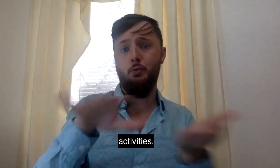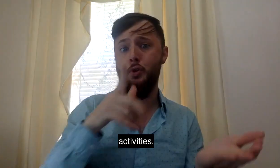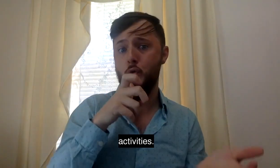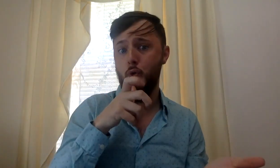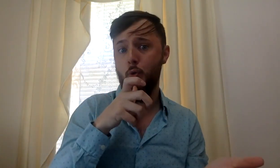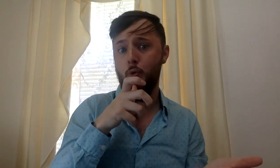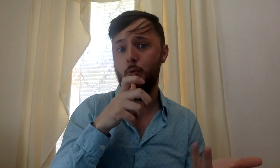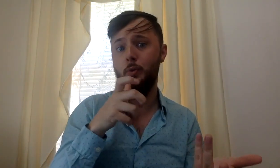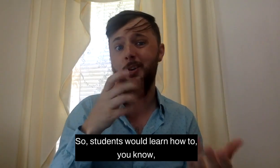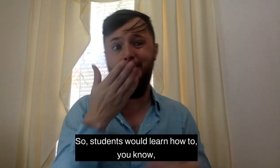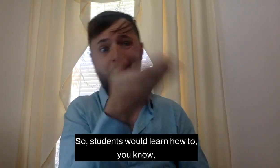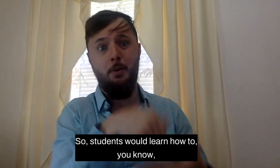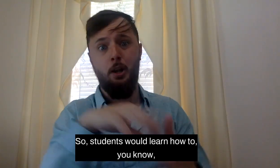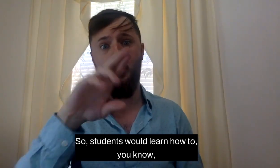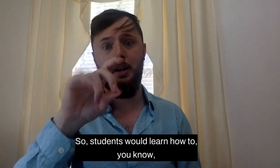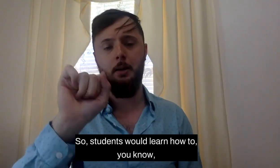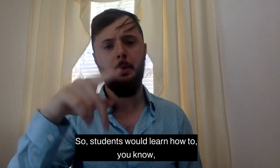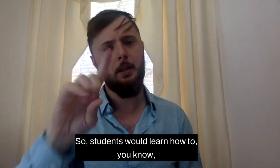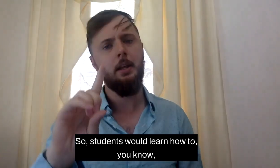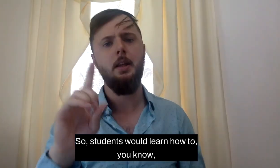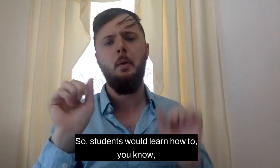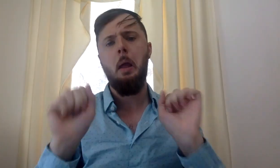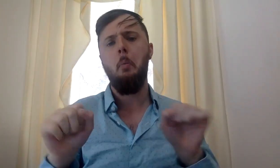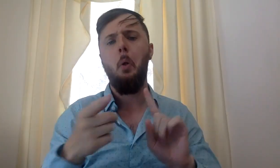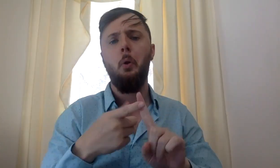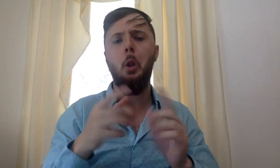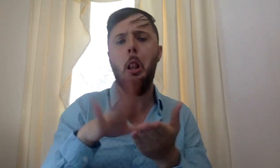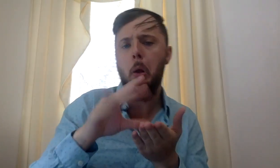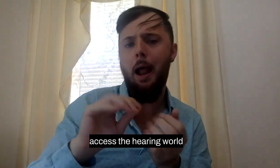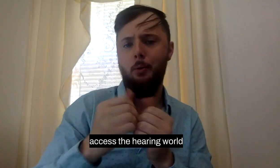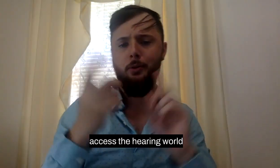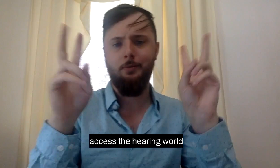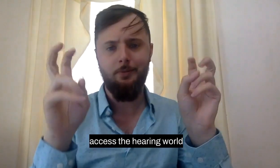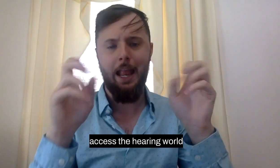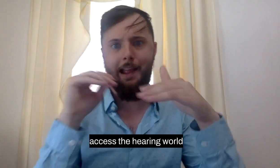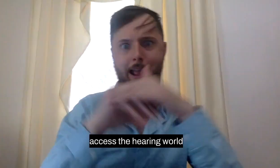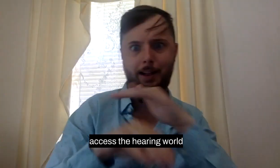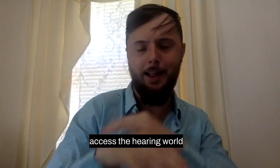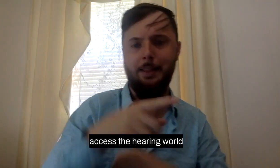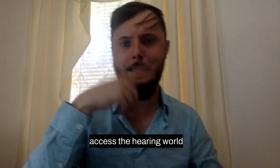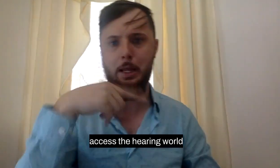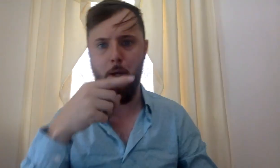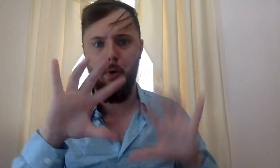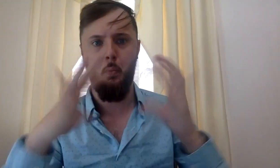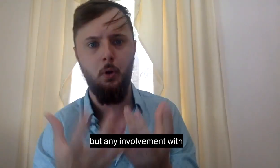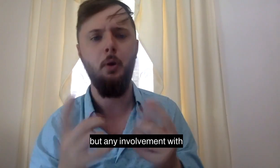So students would learn how to, you know, access the hearing world, but